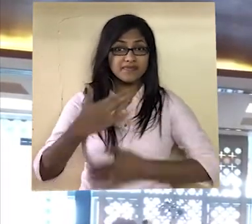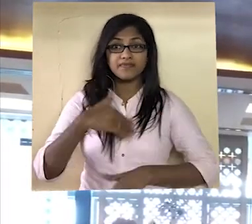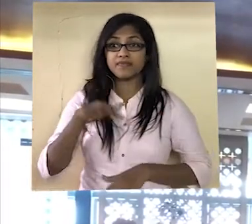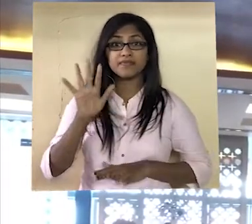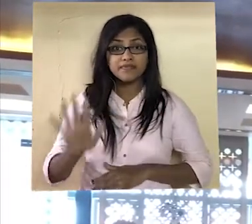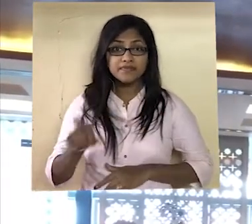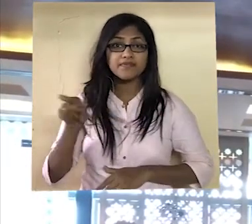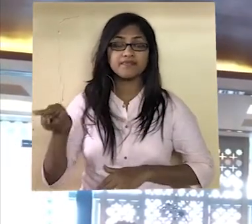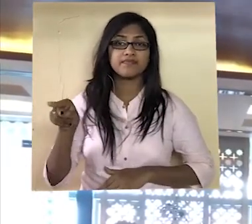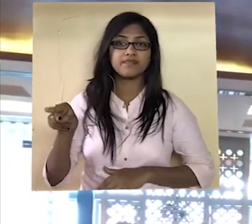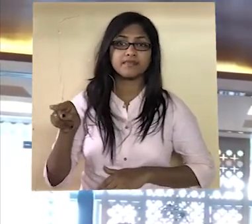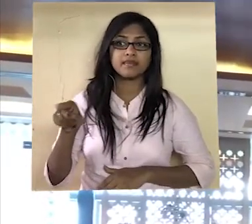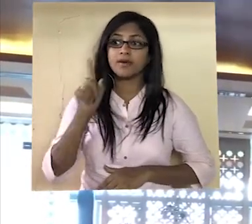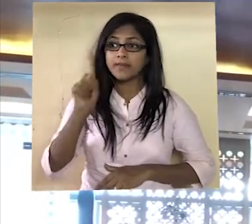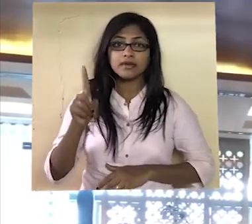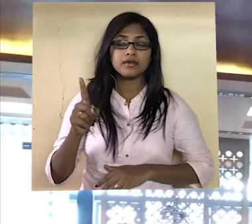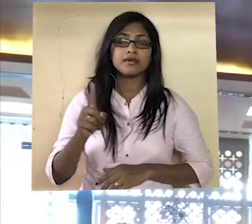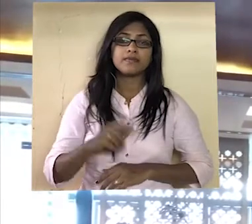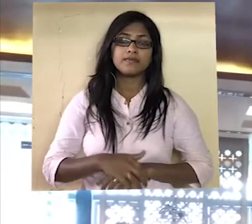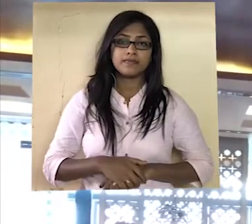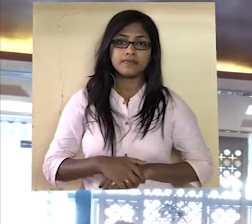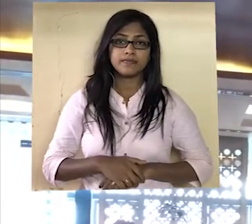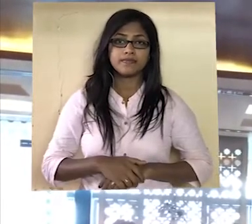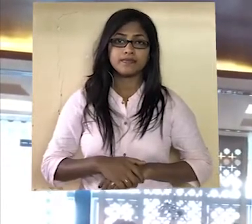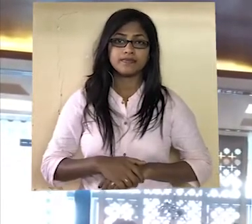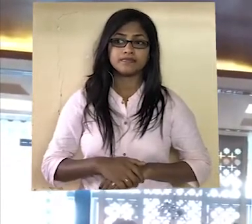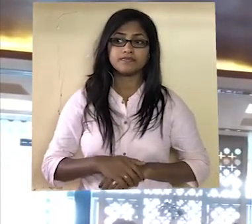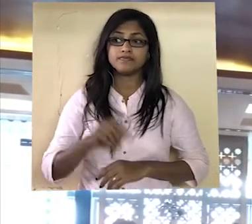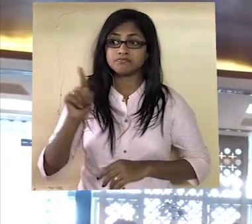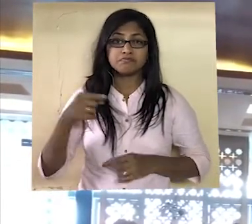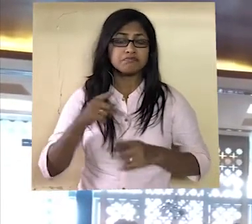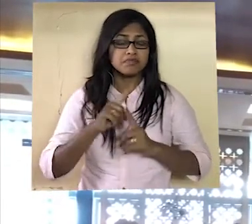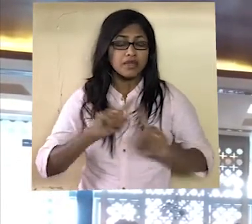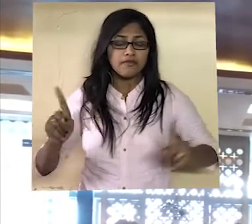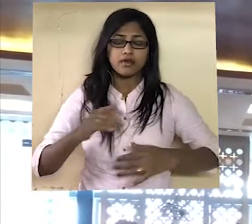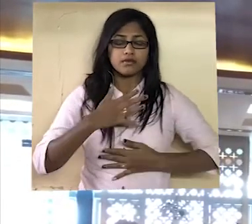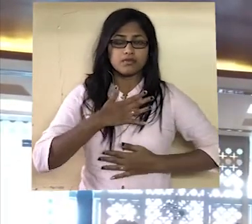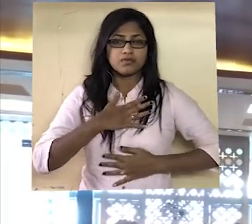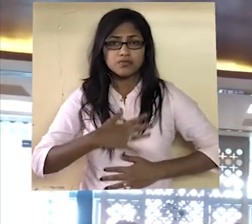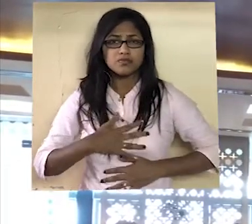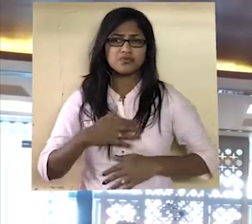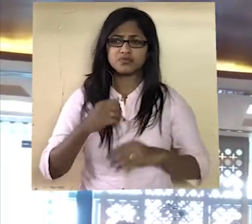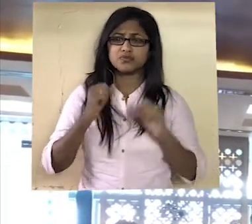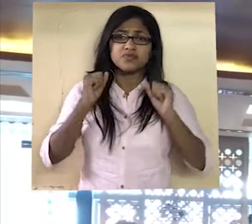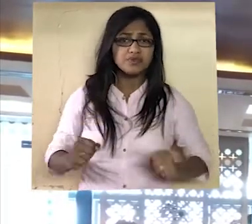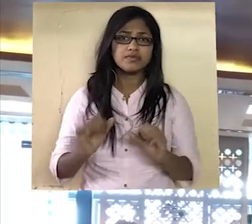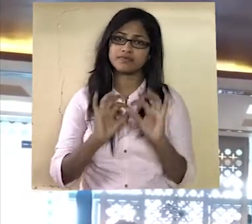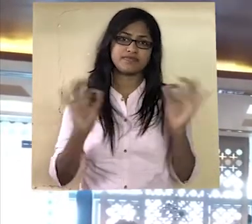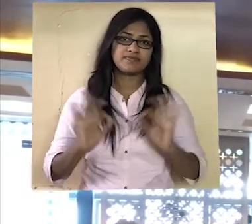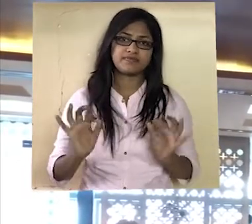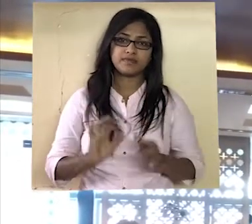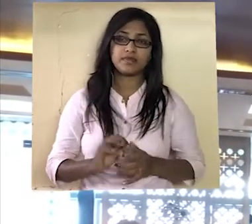never blessed.